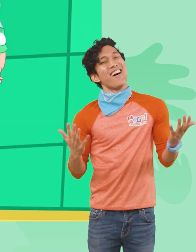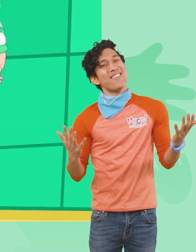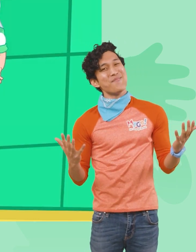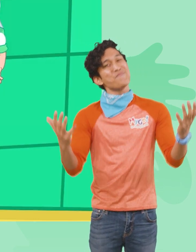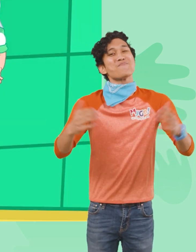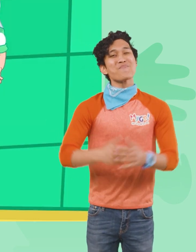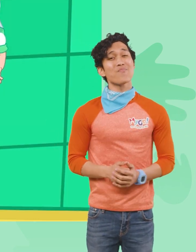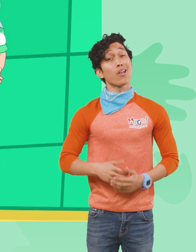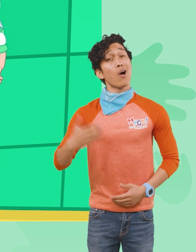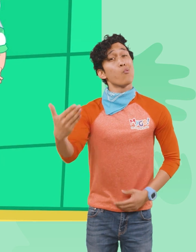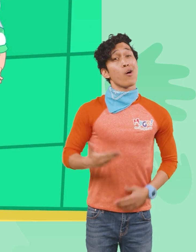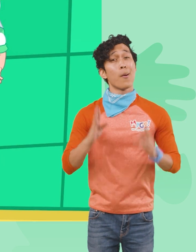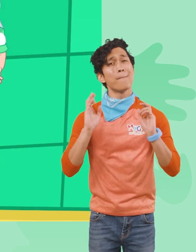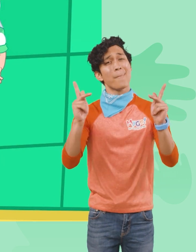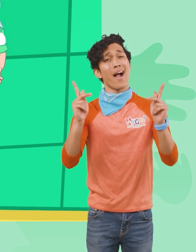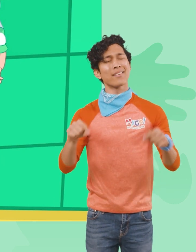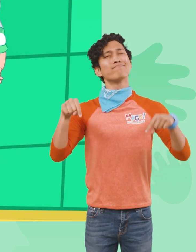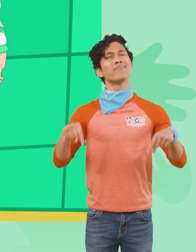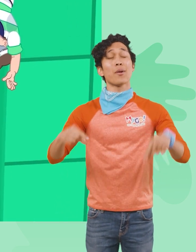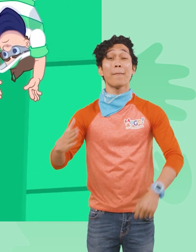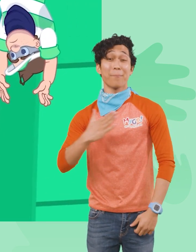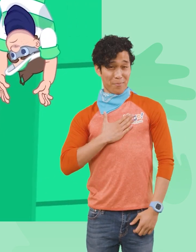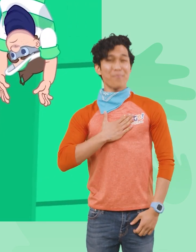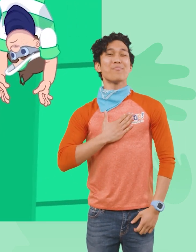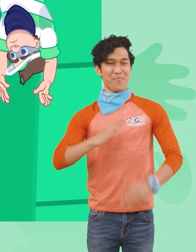Well, boys, welcome back to my city!